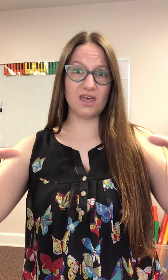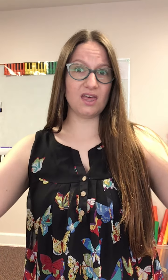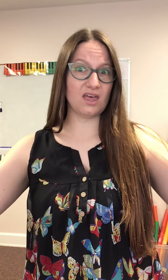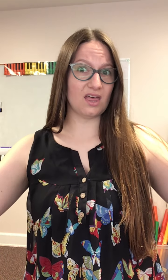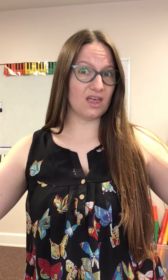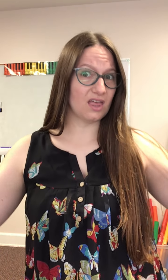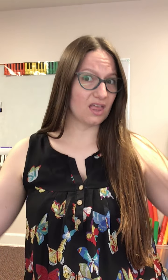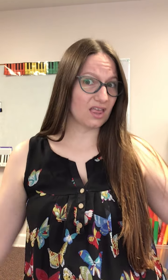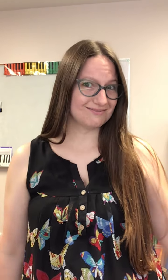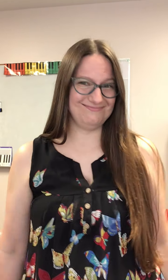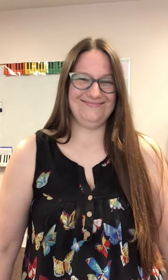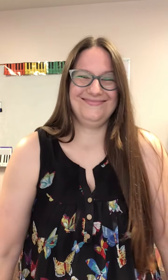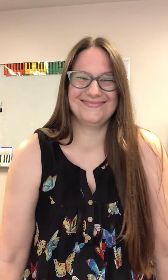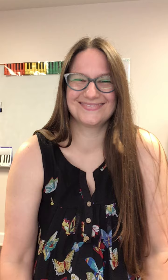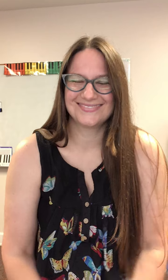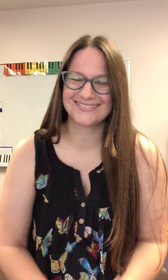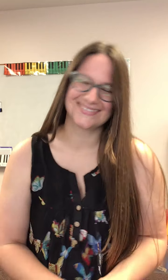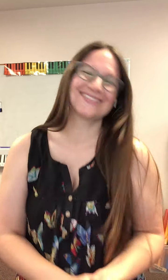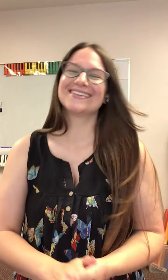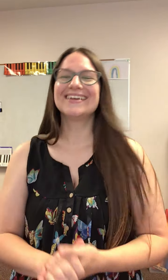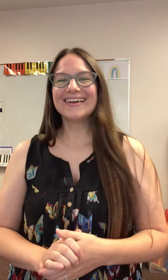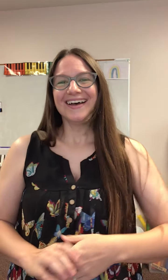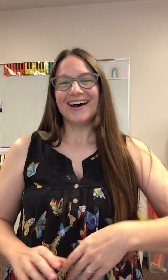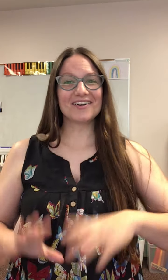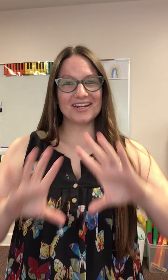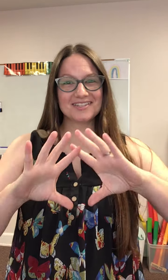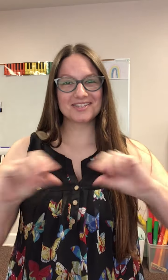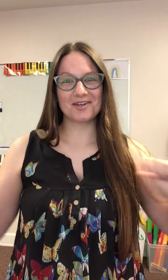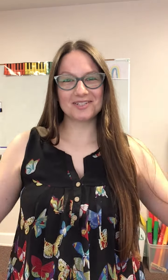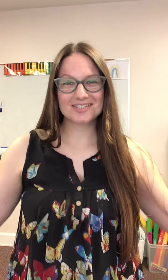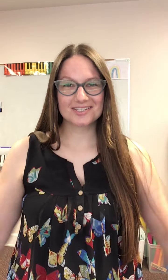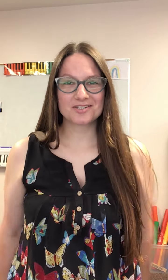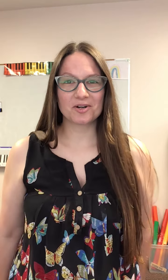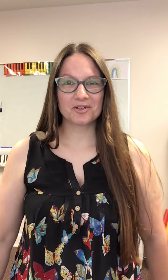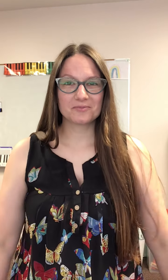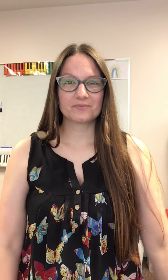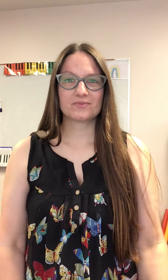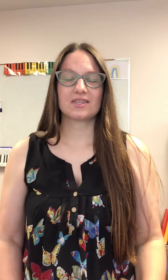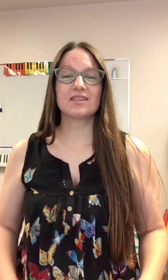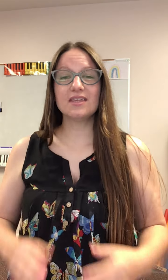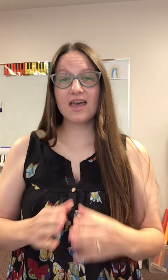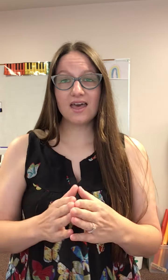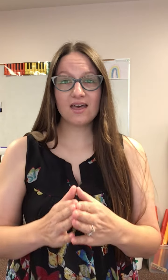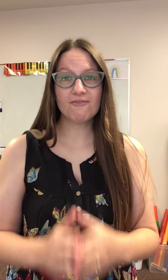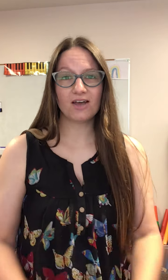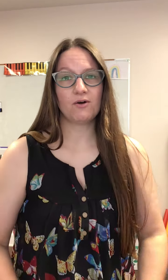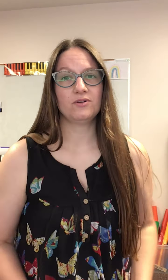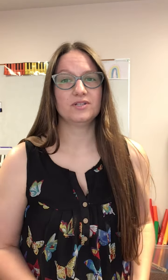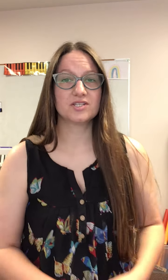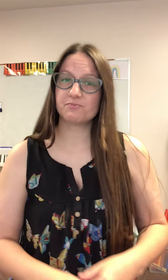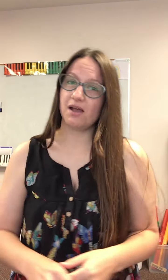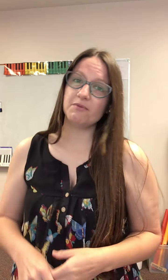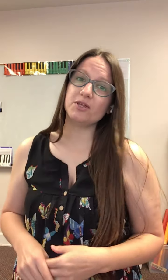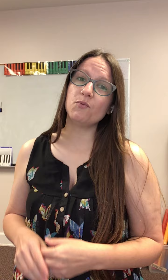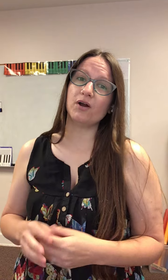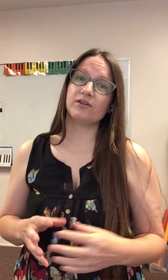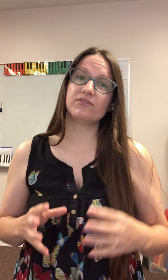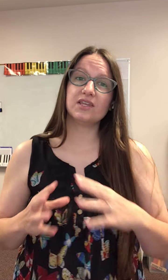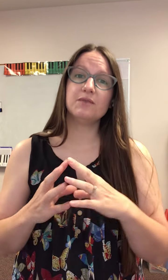all right so let's get started the eh vowel is probably one of the